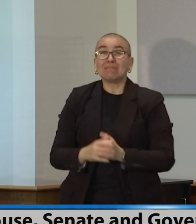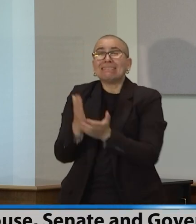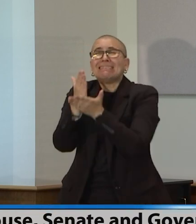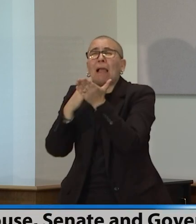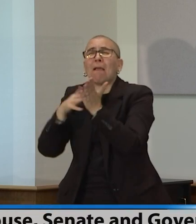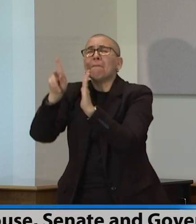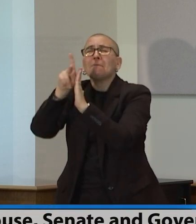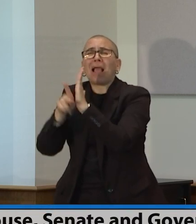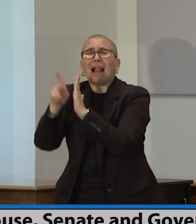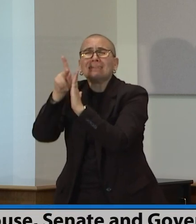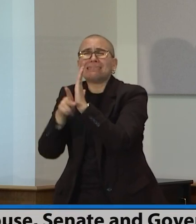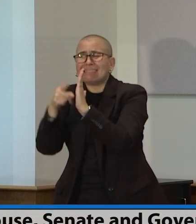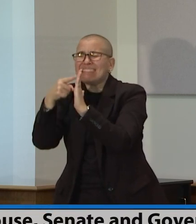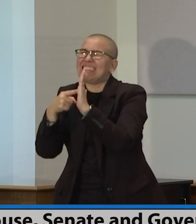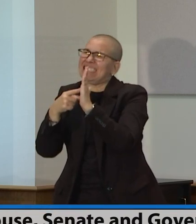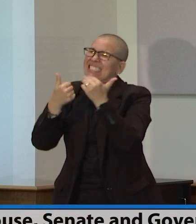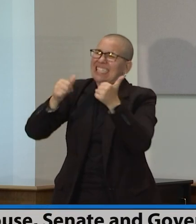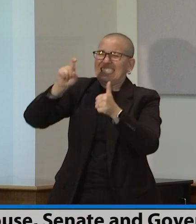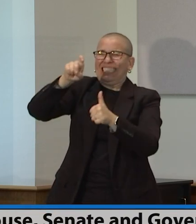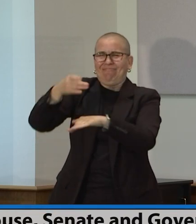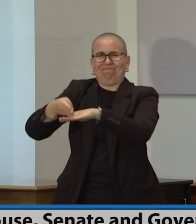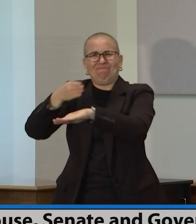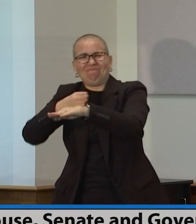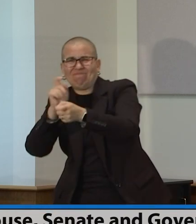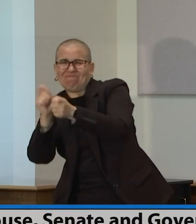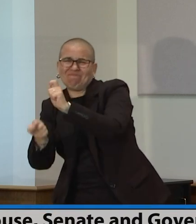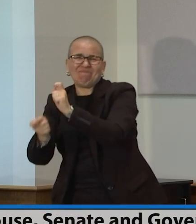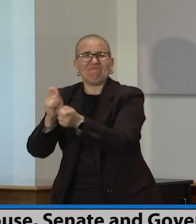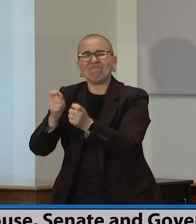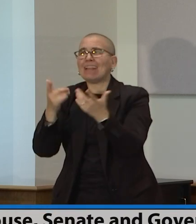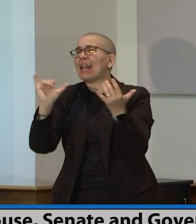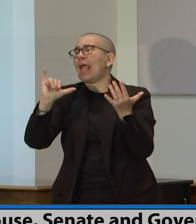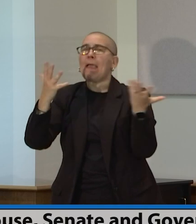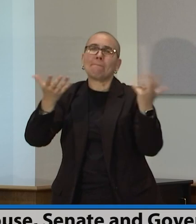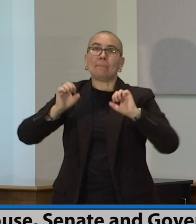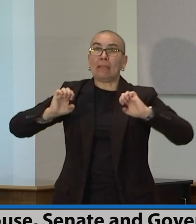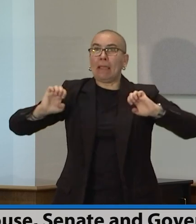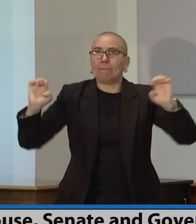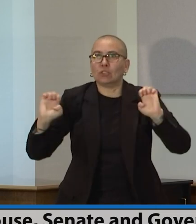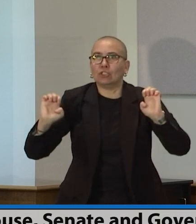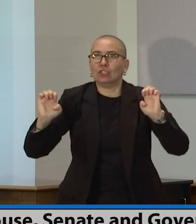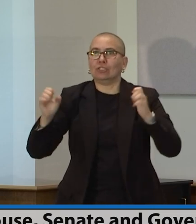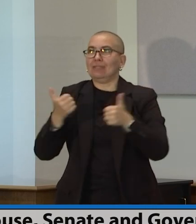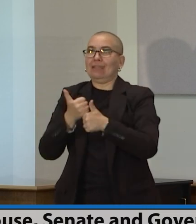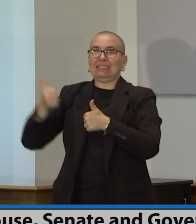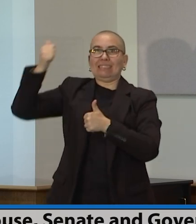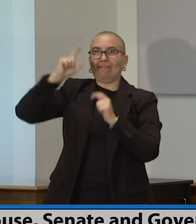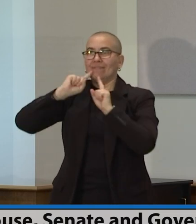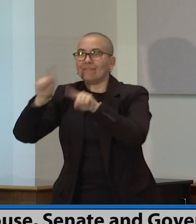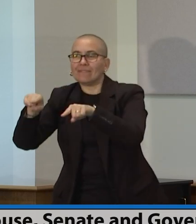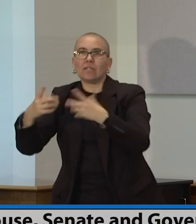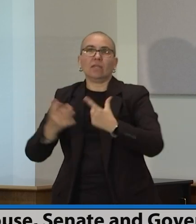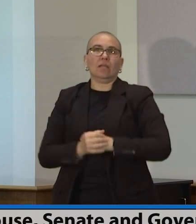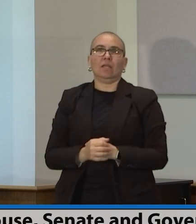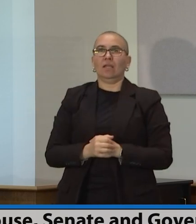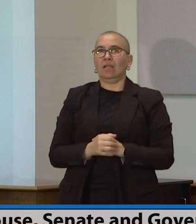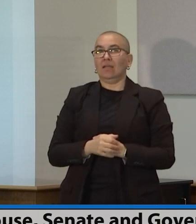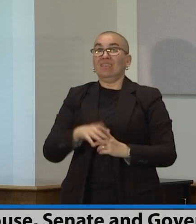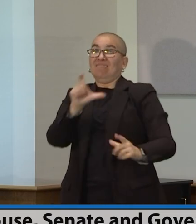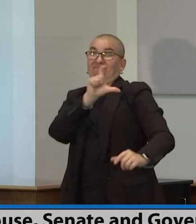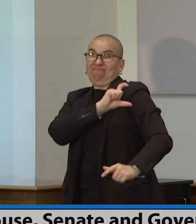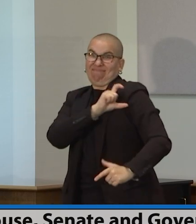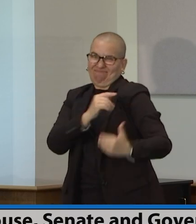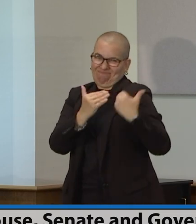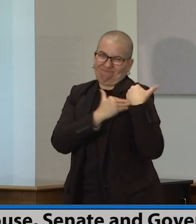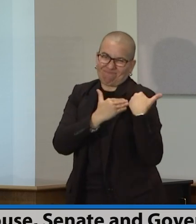still working on, related to emergency powers, related to police accountability. That's the role of the conference committees. And